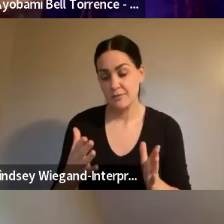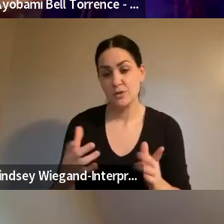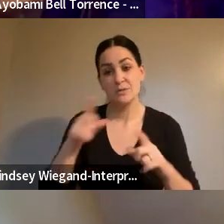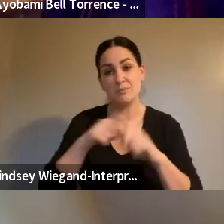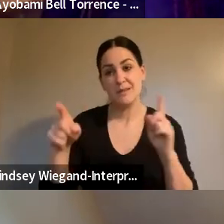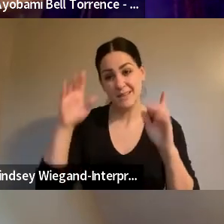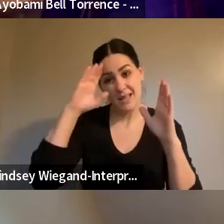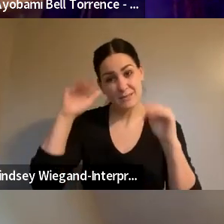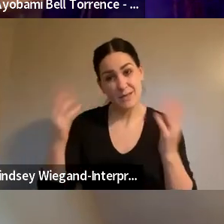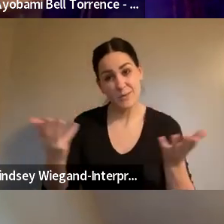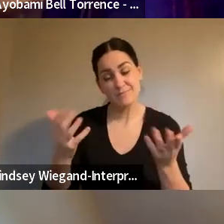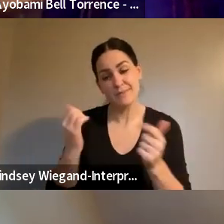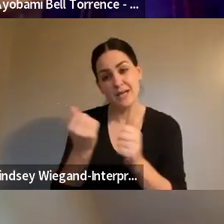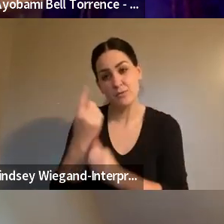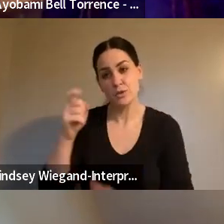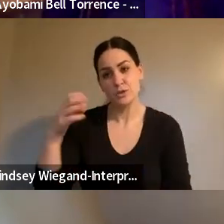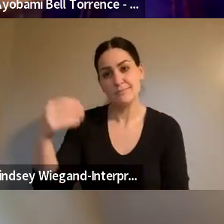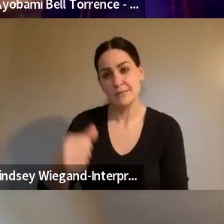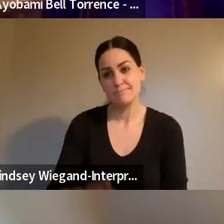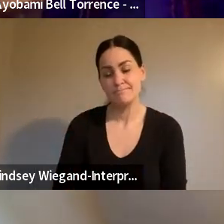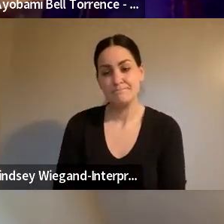expectation is that everyone everyone pays their fare.